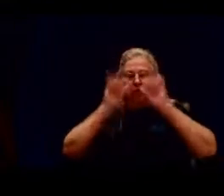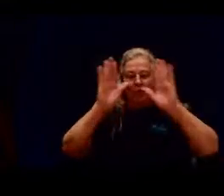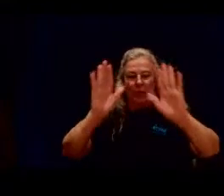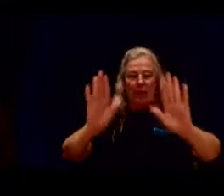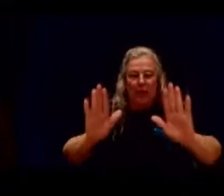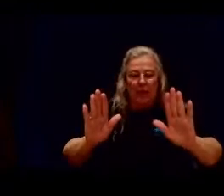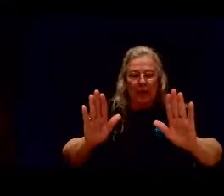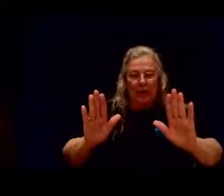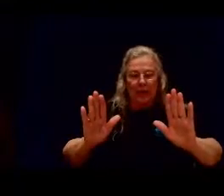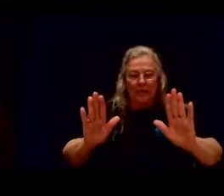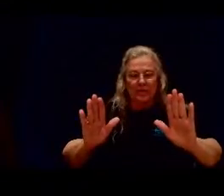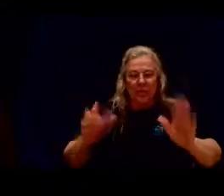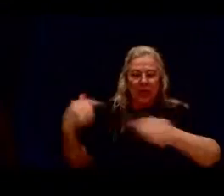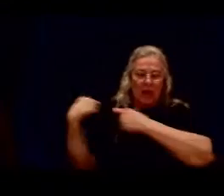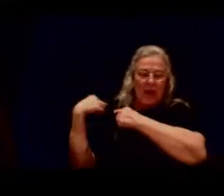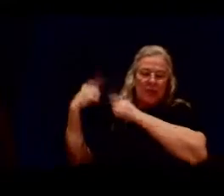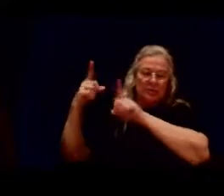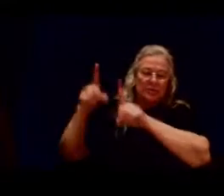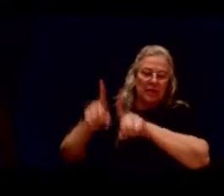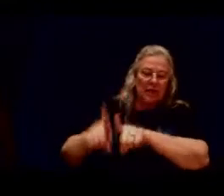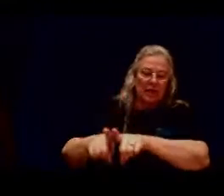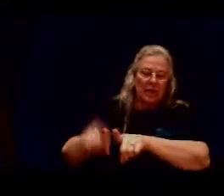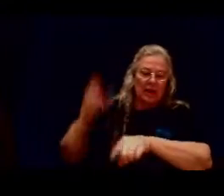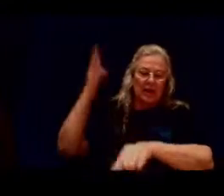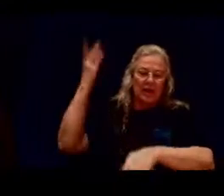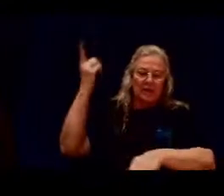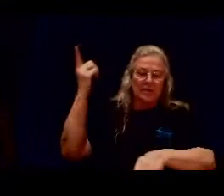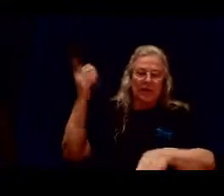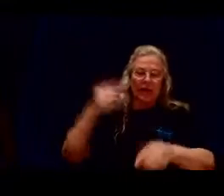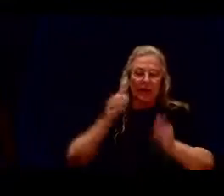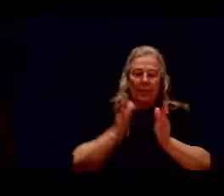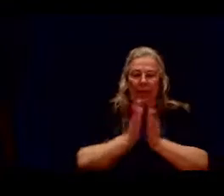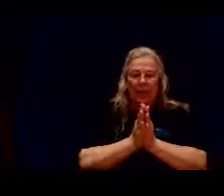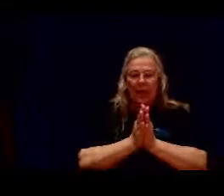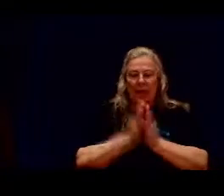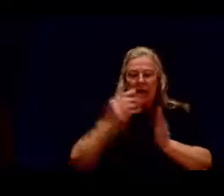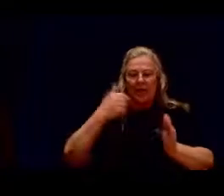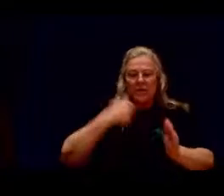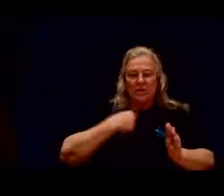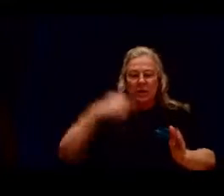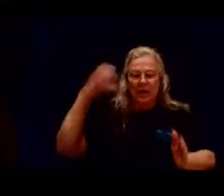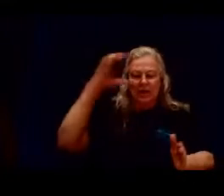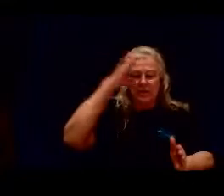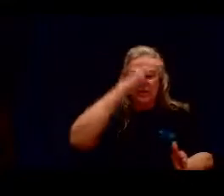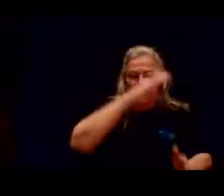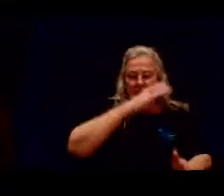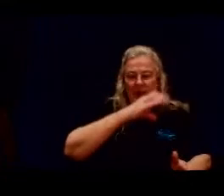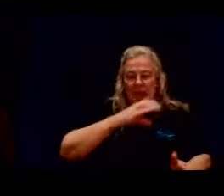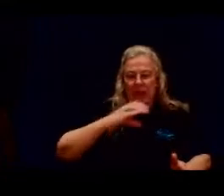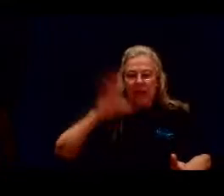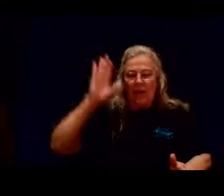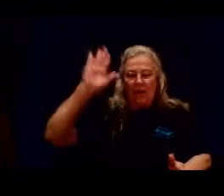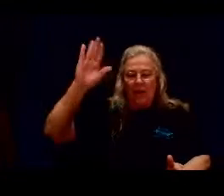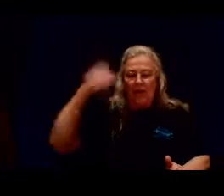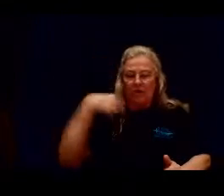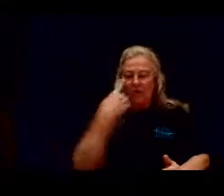bless and since he bids me see his